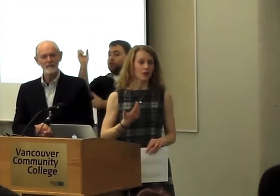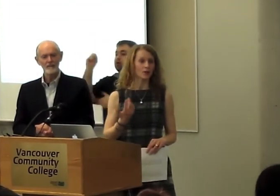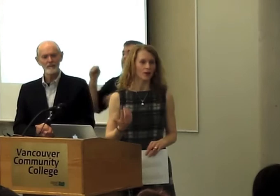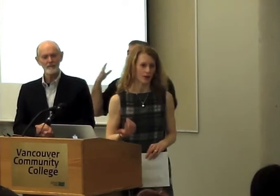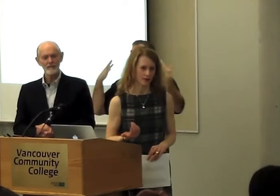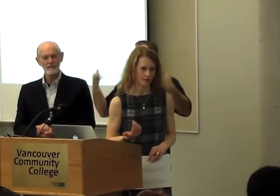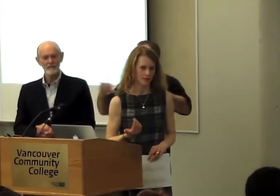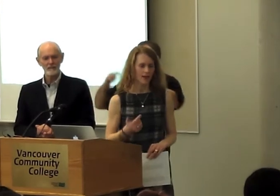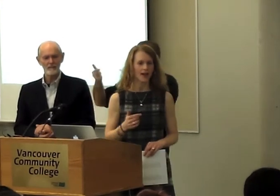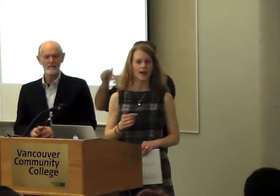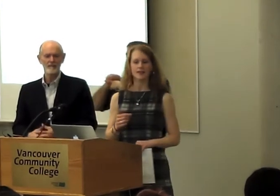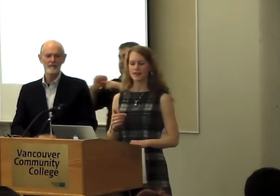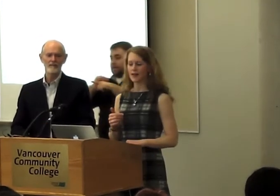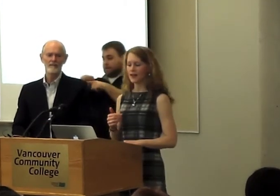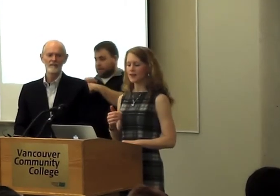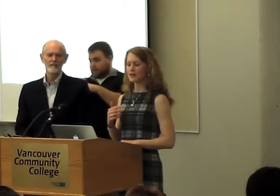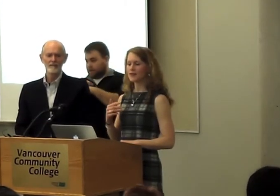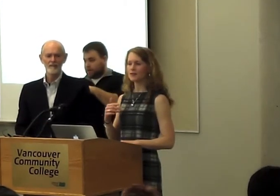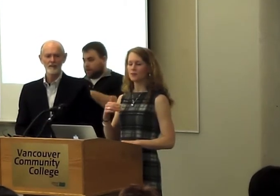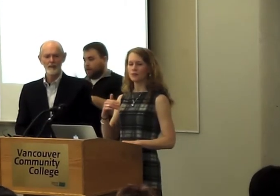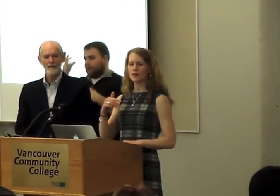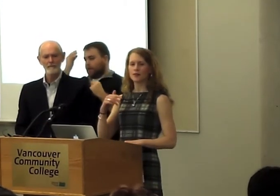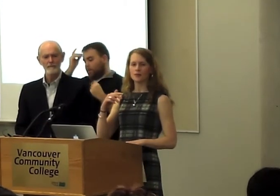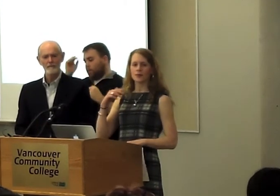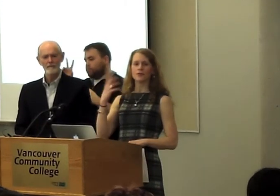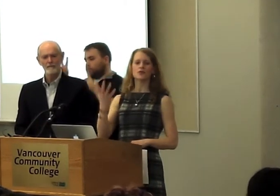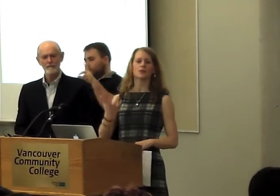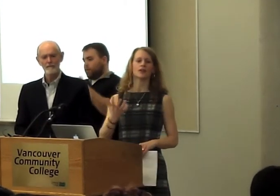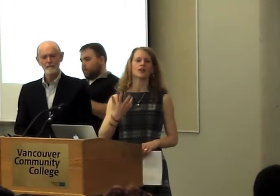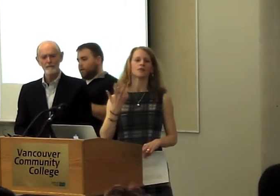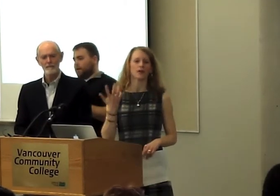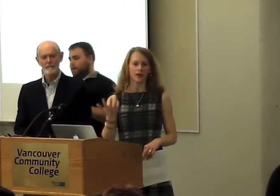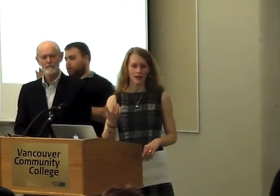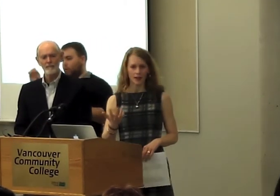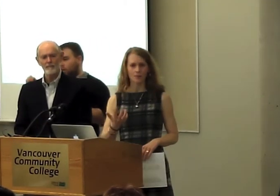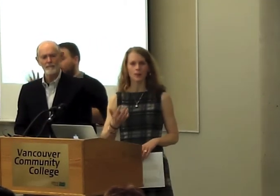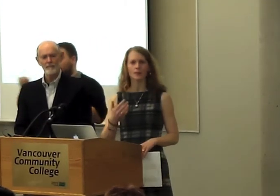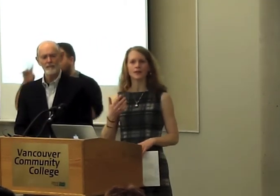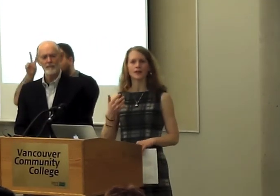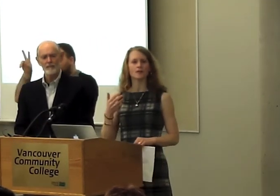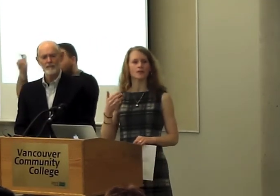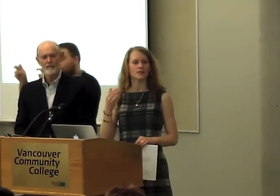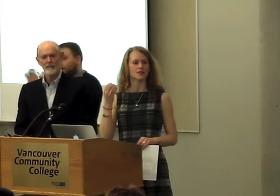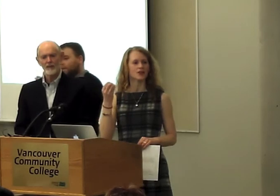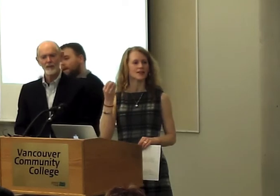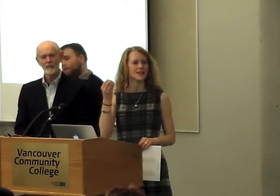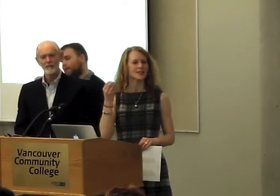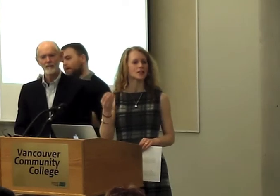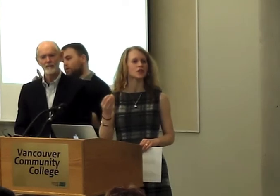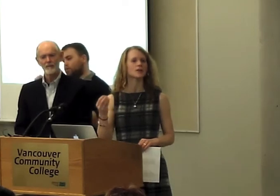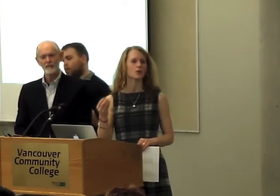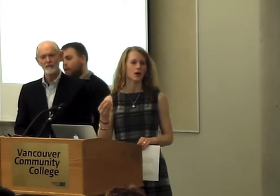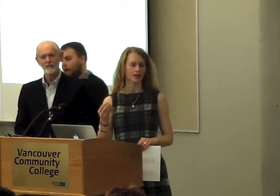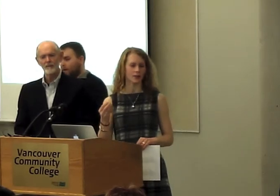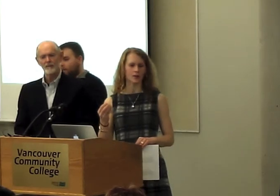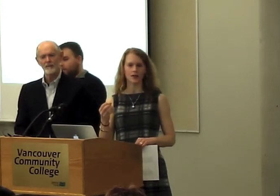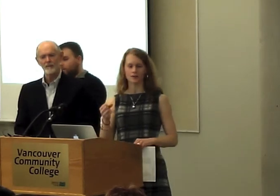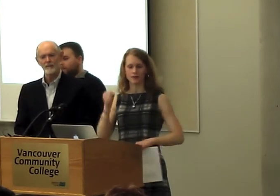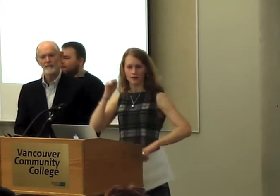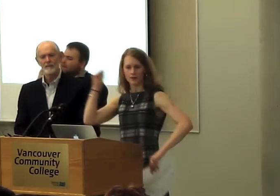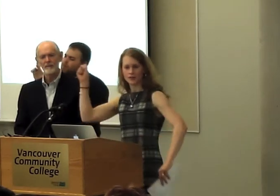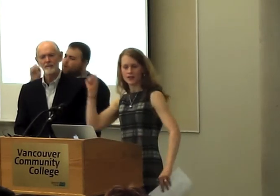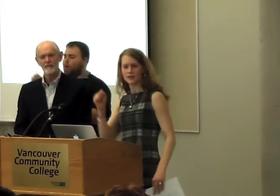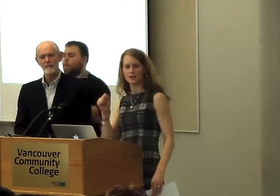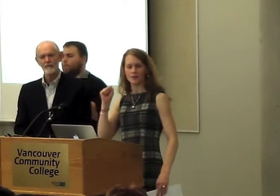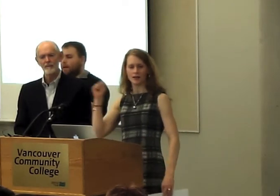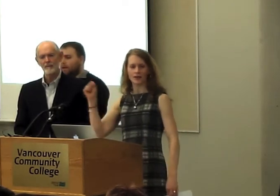as heroic. And again, the, the, we've used the word heroic here, but what we're looking for is a transcendent human quality. We're